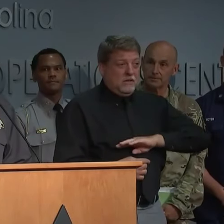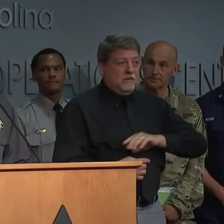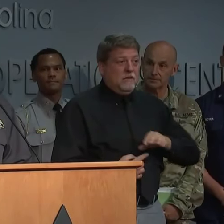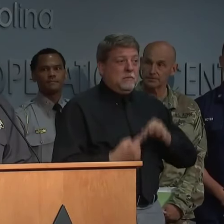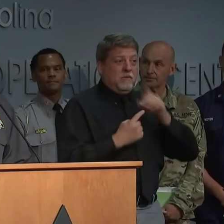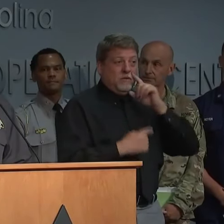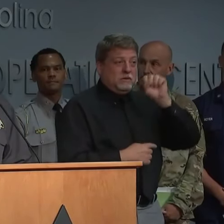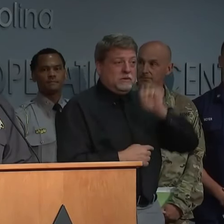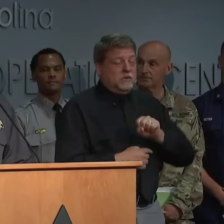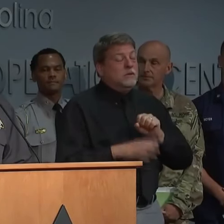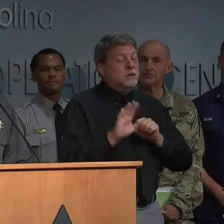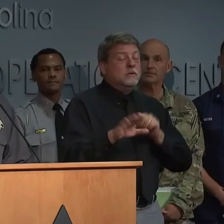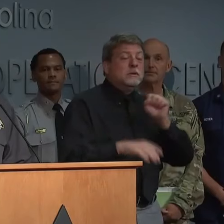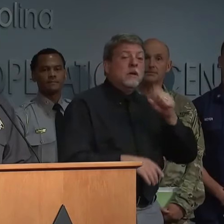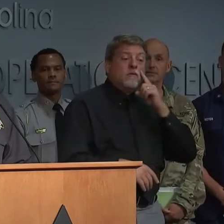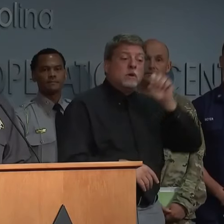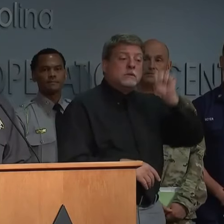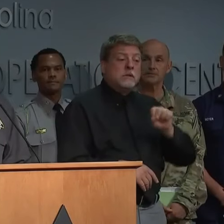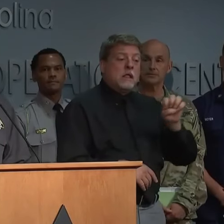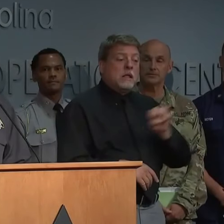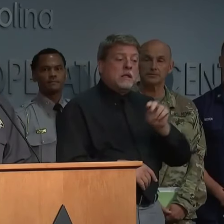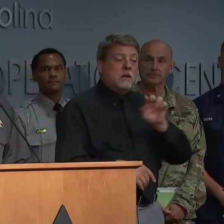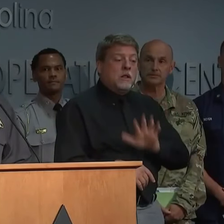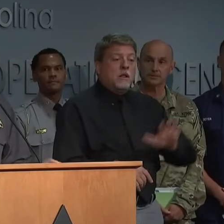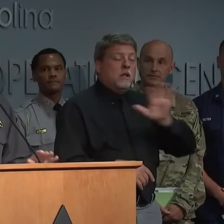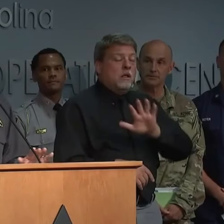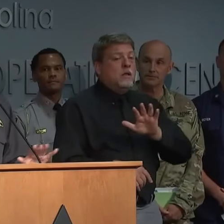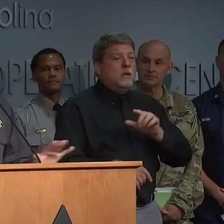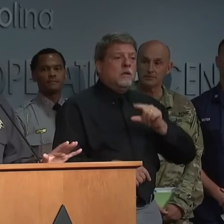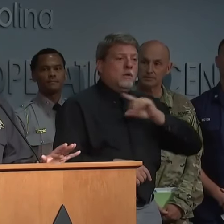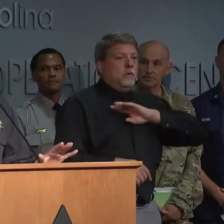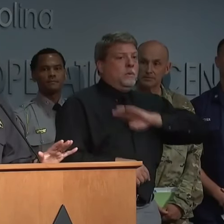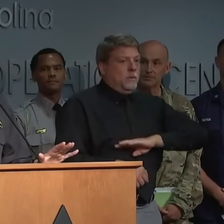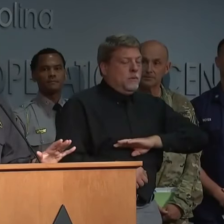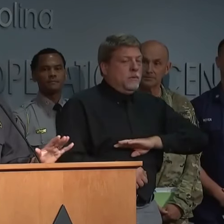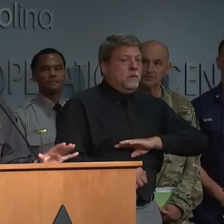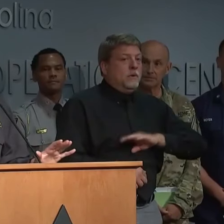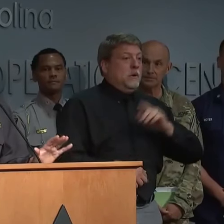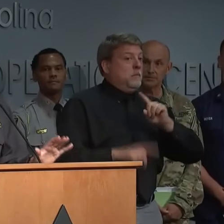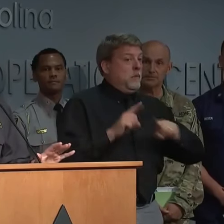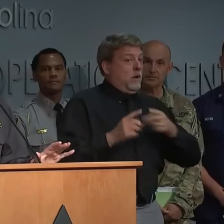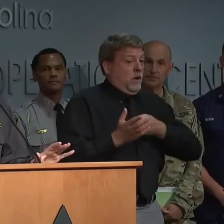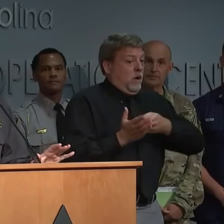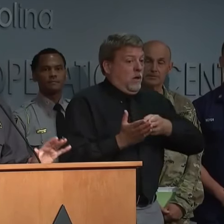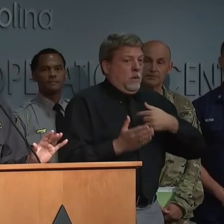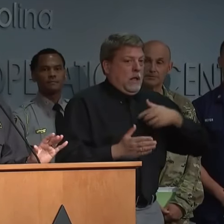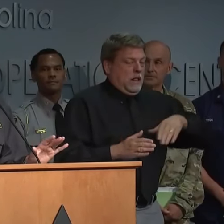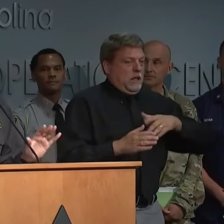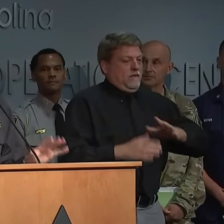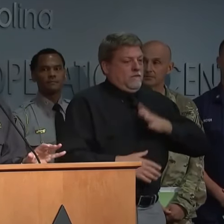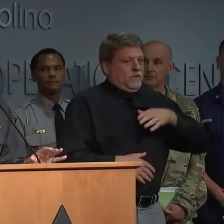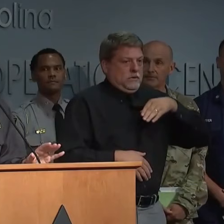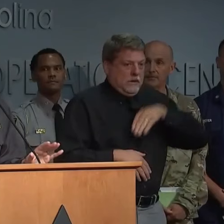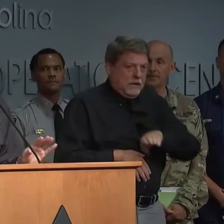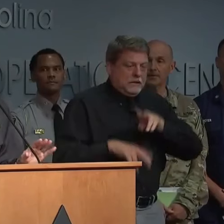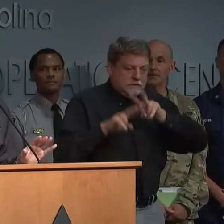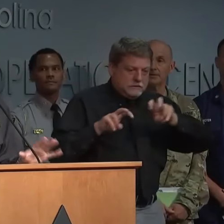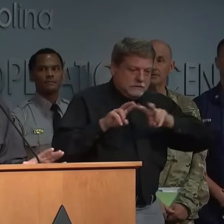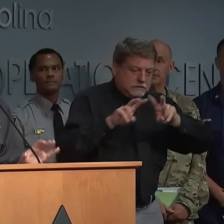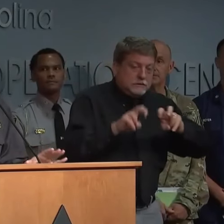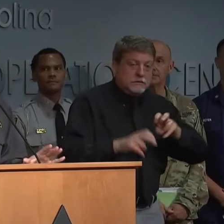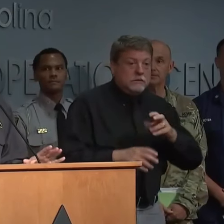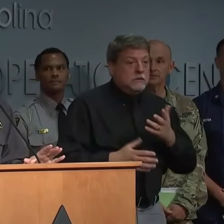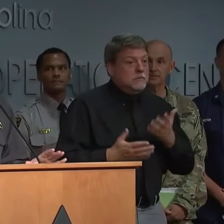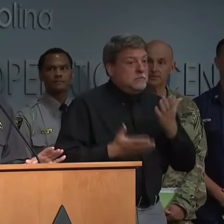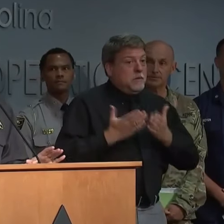Yes, for the southeastern part of North Carolina, although we haven't done damage assessments yet, so some people may be